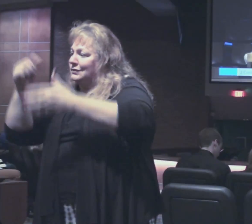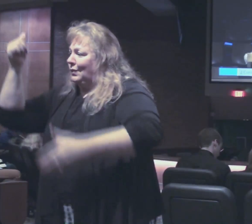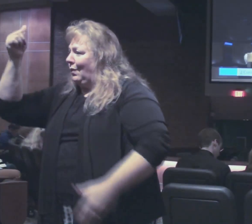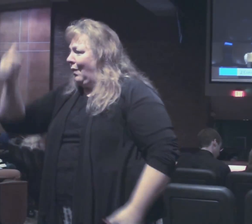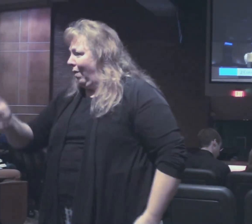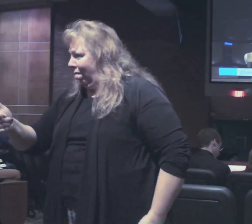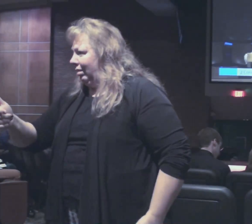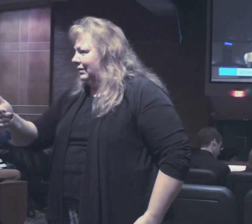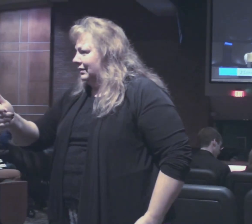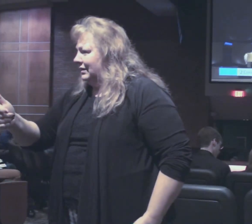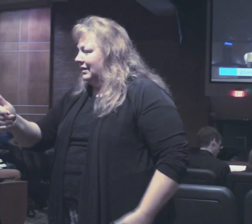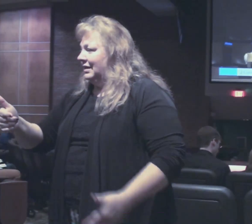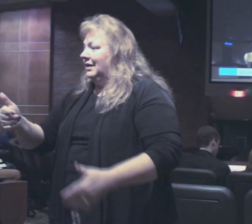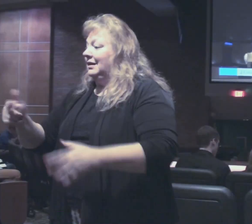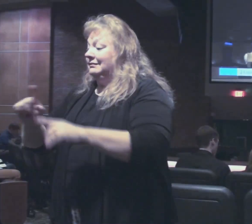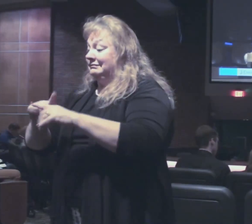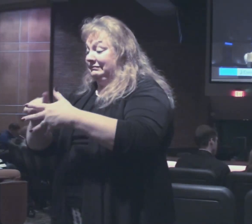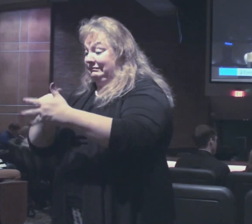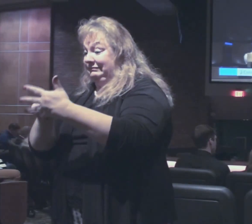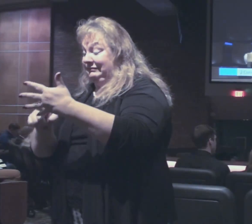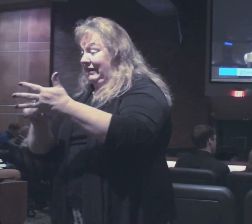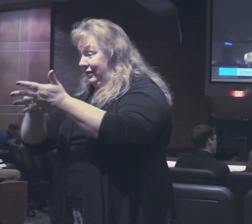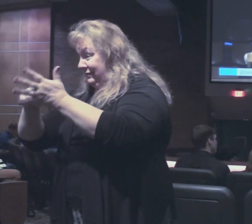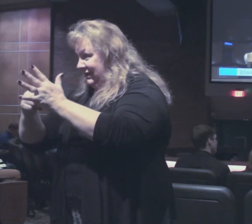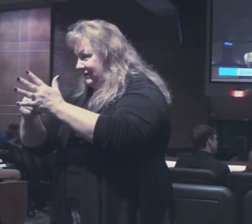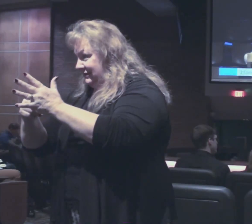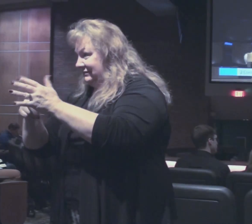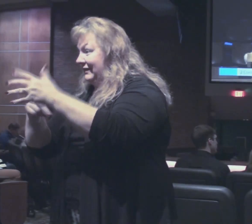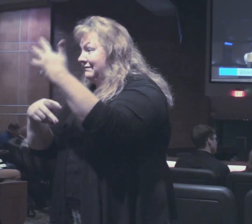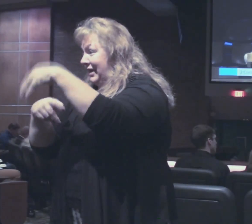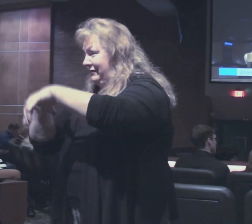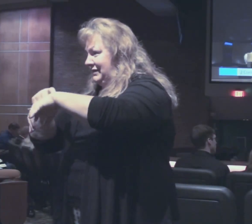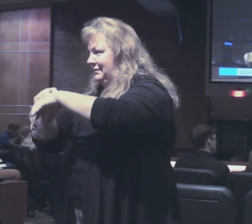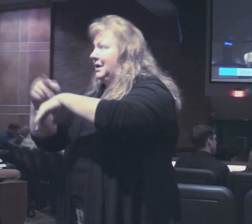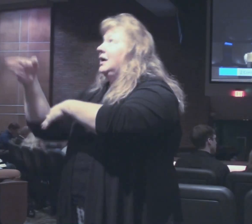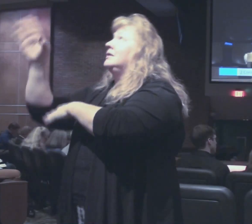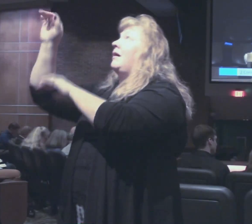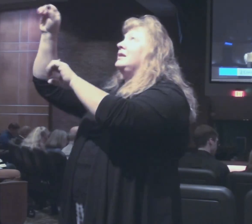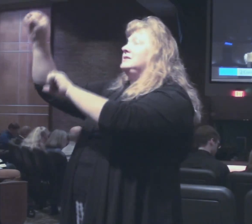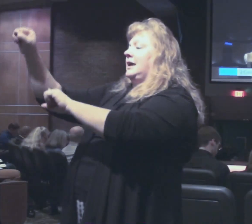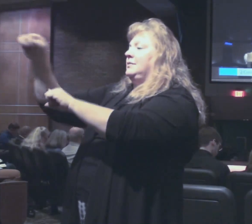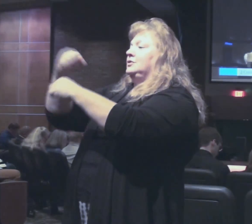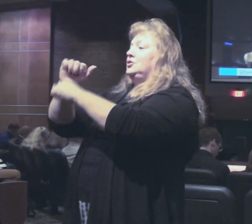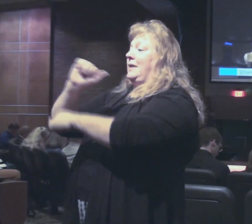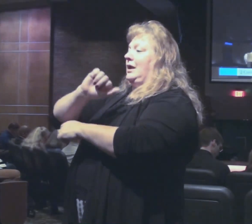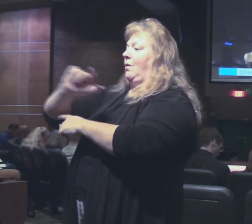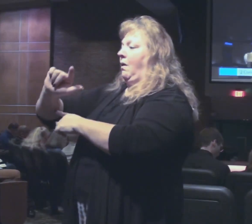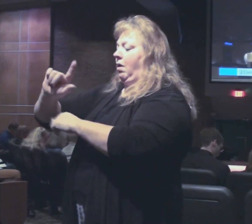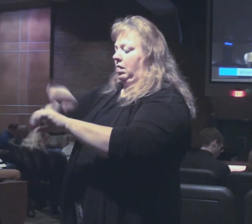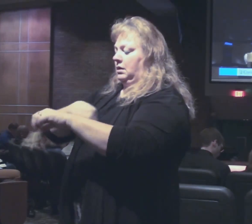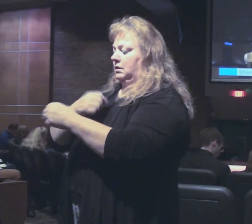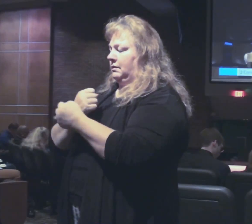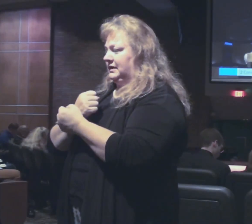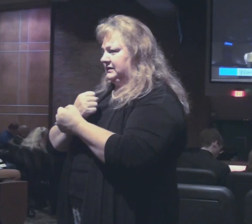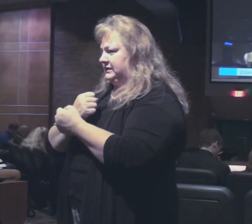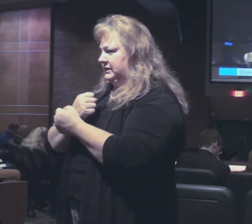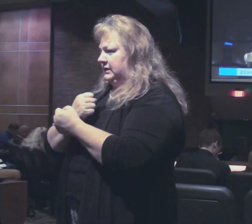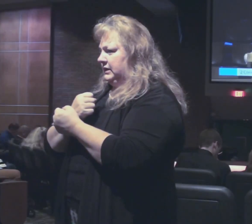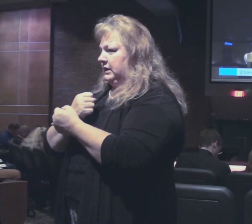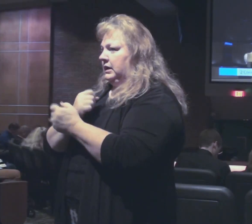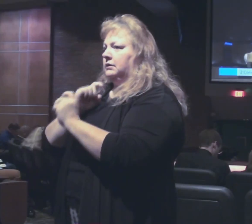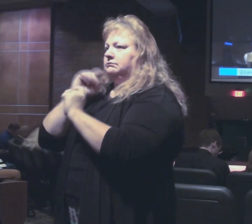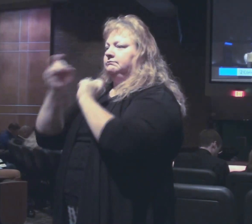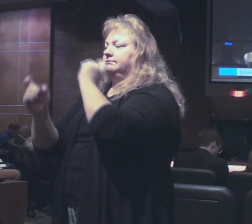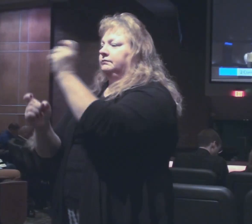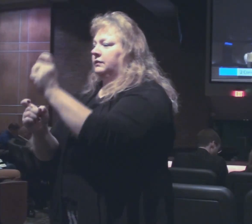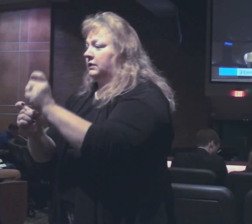in its various forms is used five times God is able to make all grace abound to